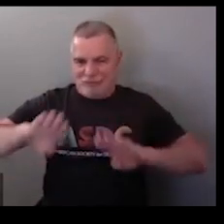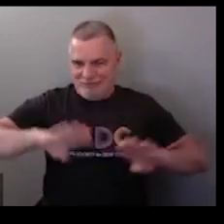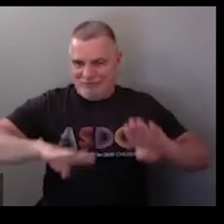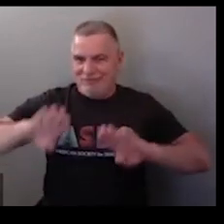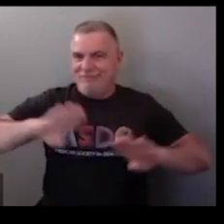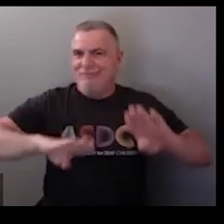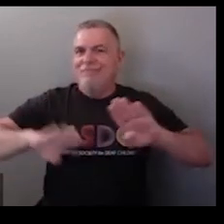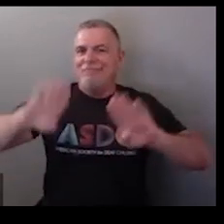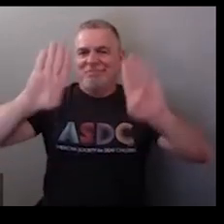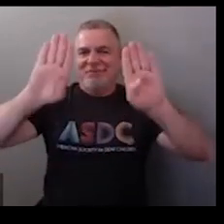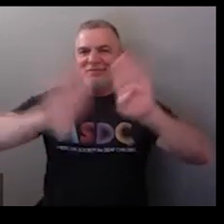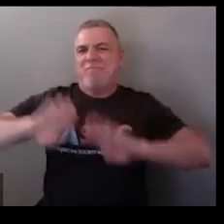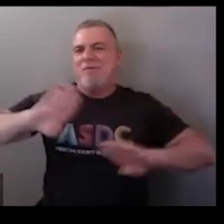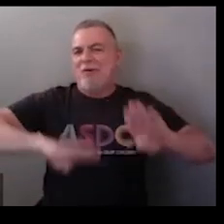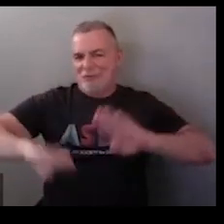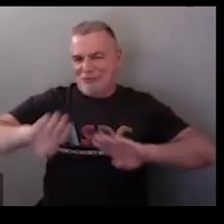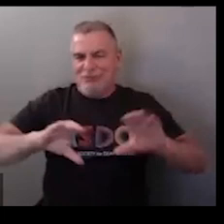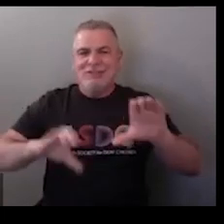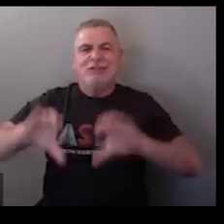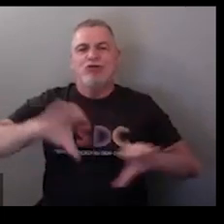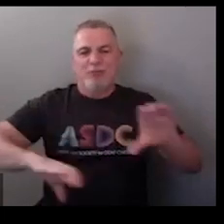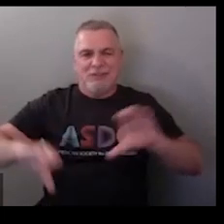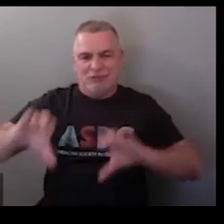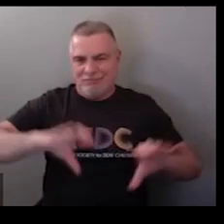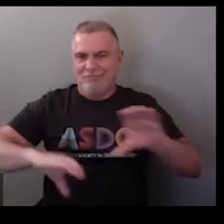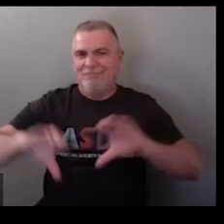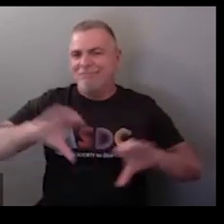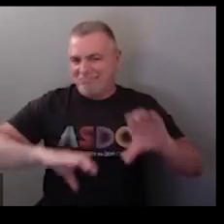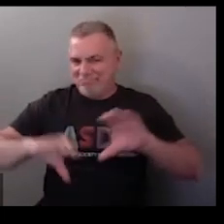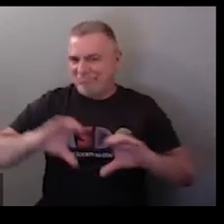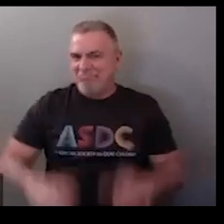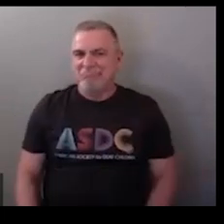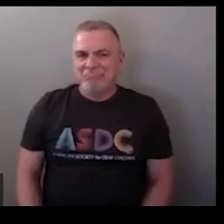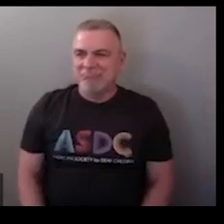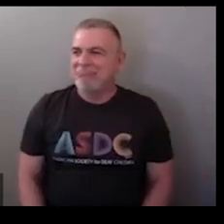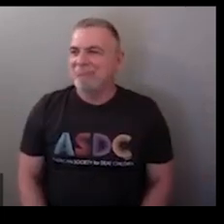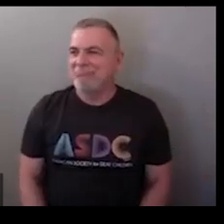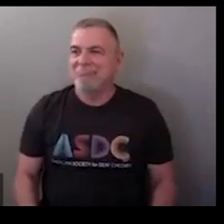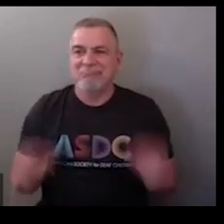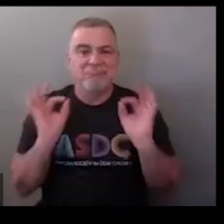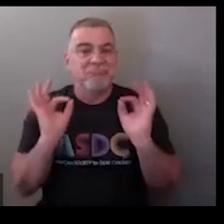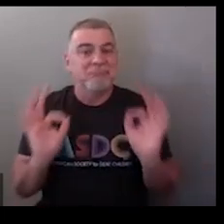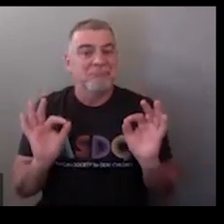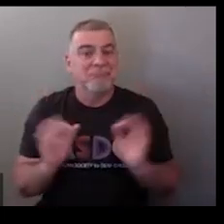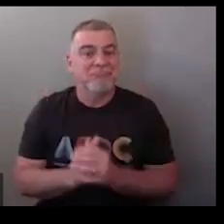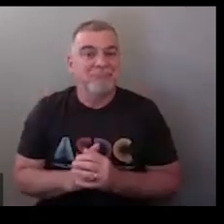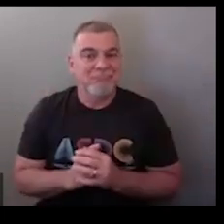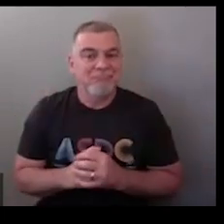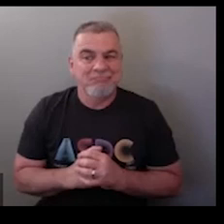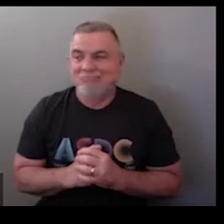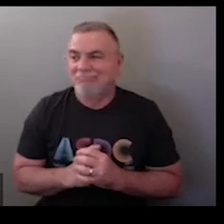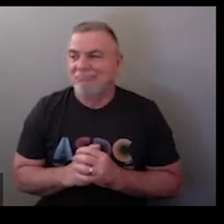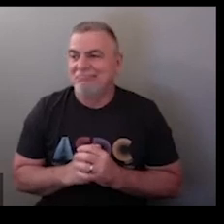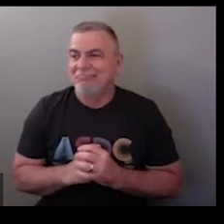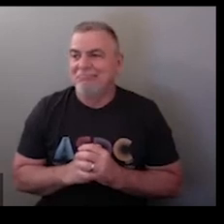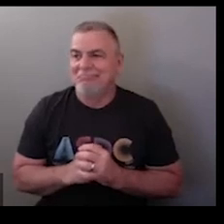biology with b handshapes and chemistry with your c handshapes all